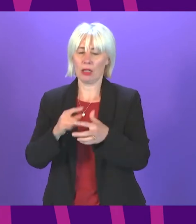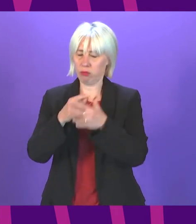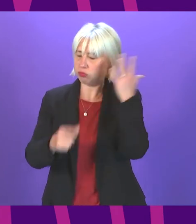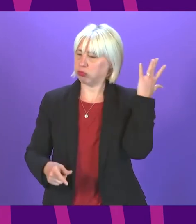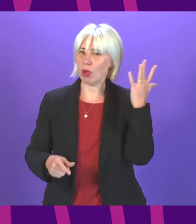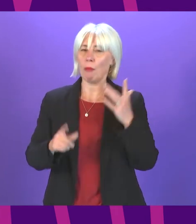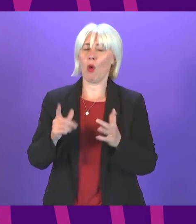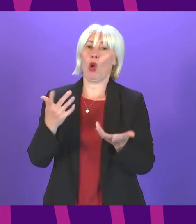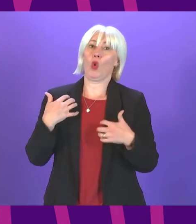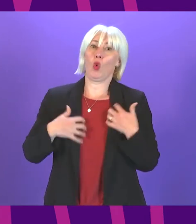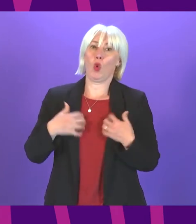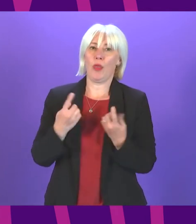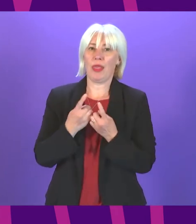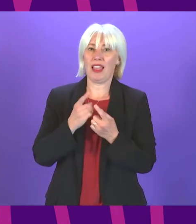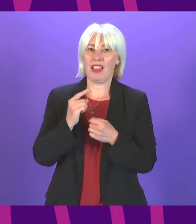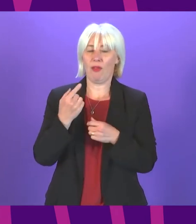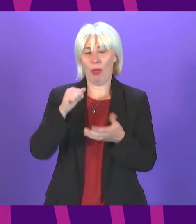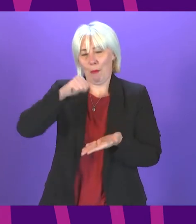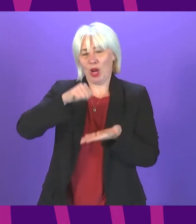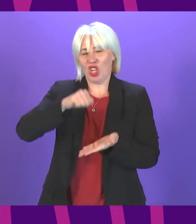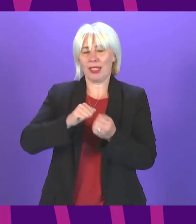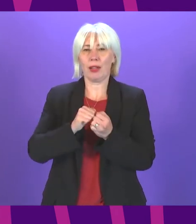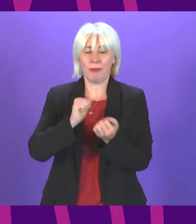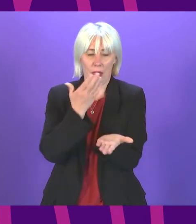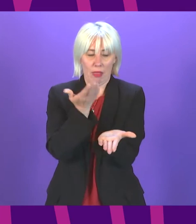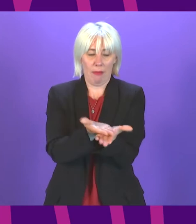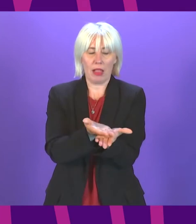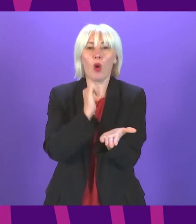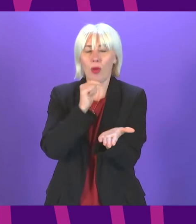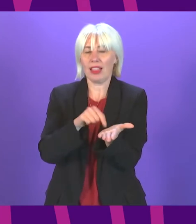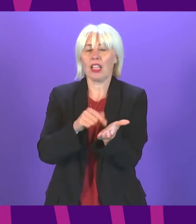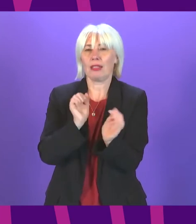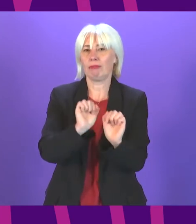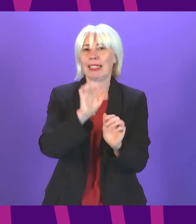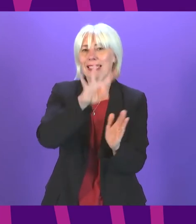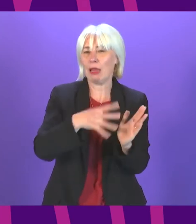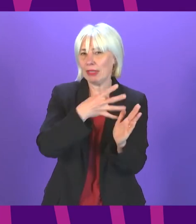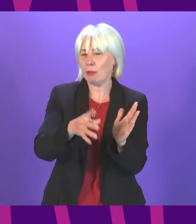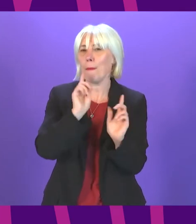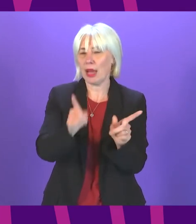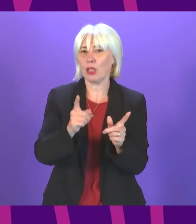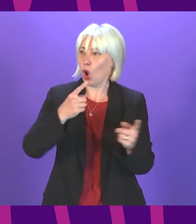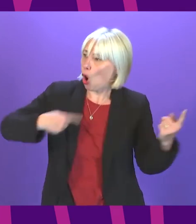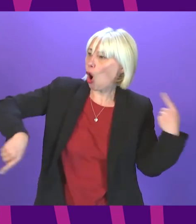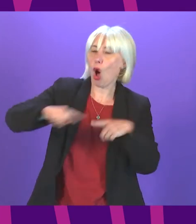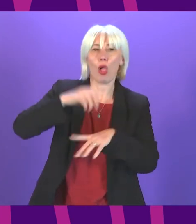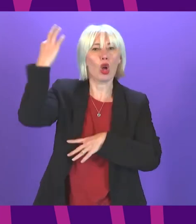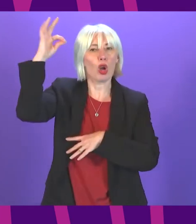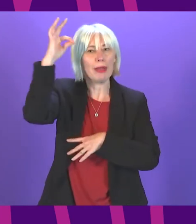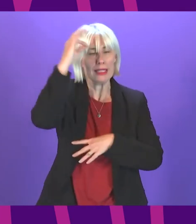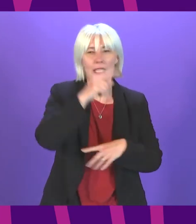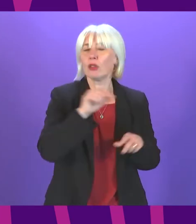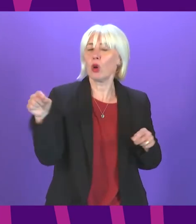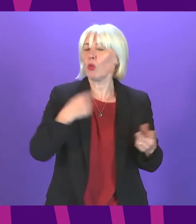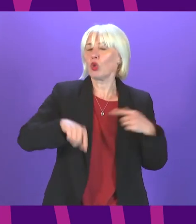of any year is the budget and although the actual bill will have its own timetable there's now agreement that all of us in committees should be